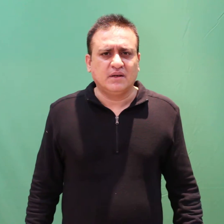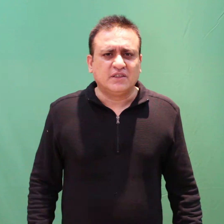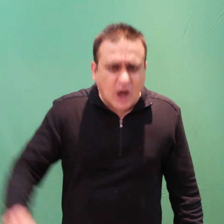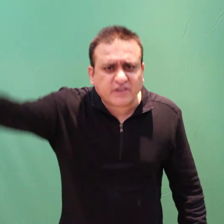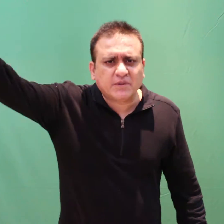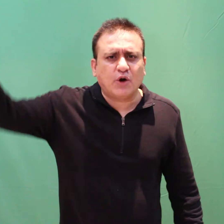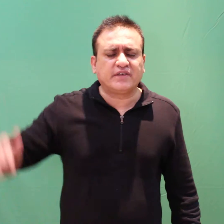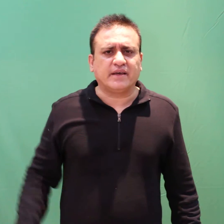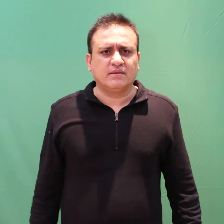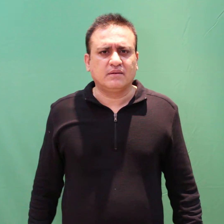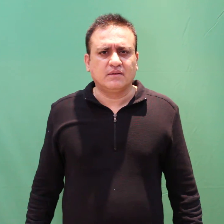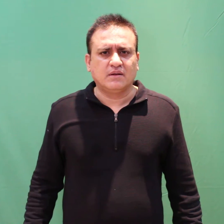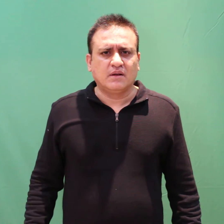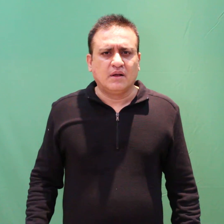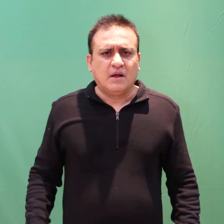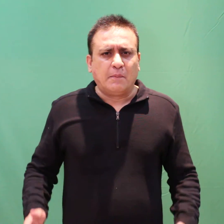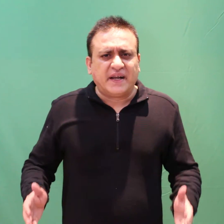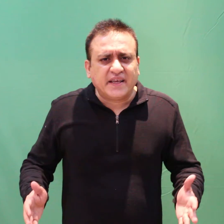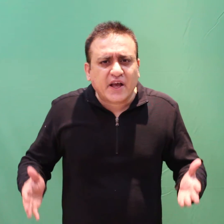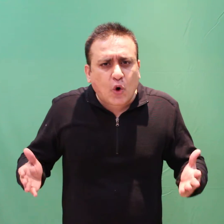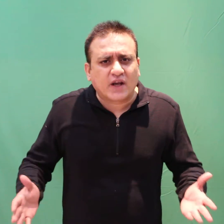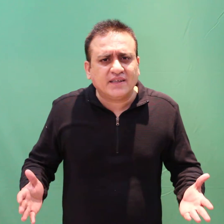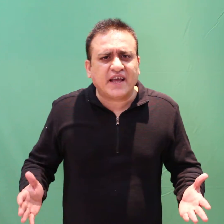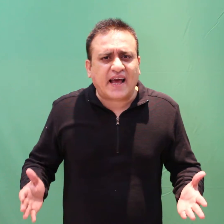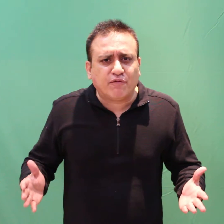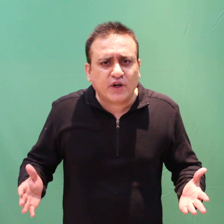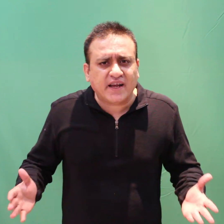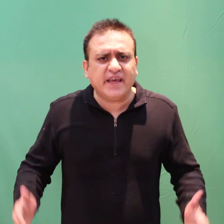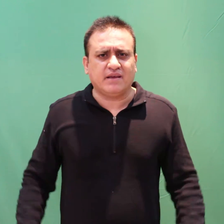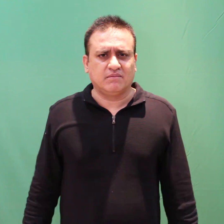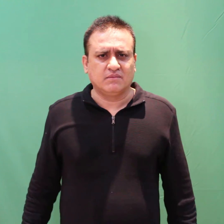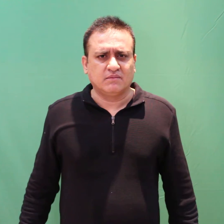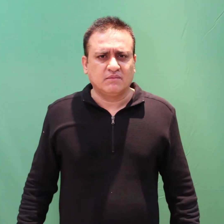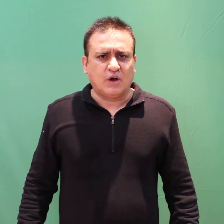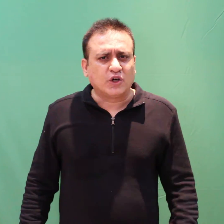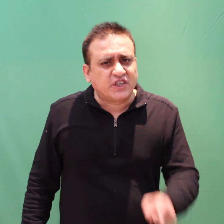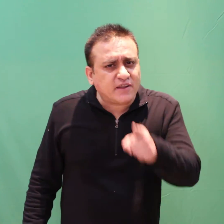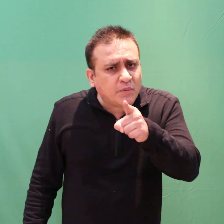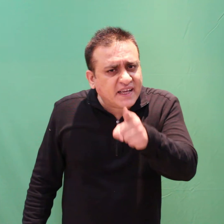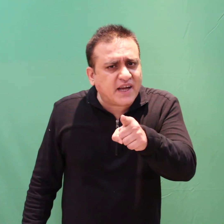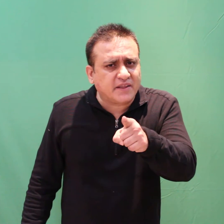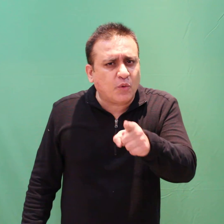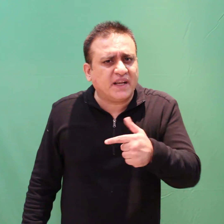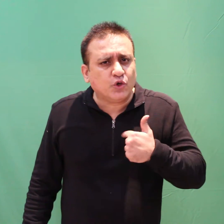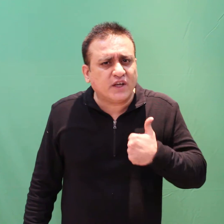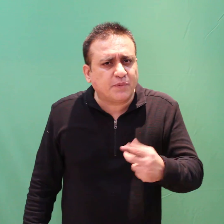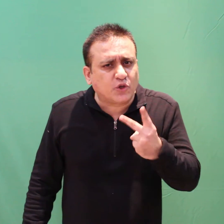Go and understand. This is a coal gun in California. And you don't I've been studying the US for two